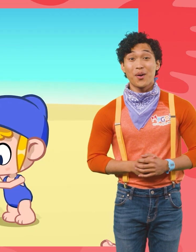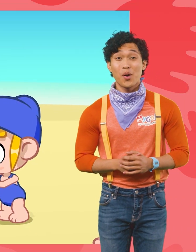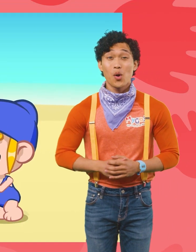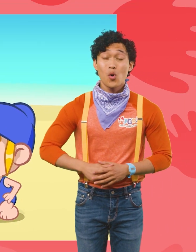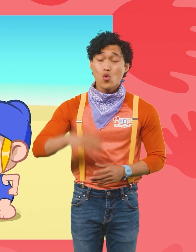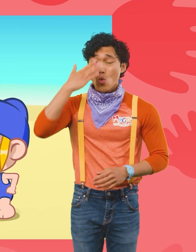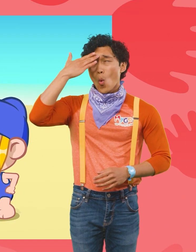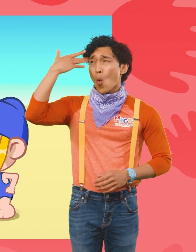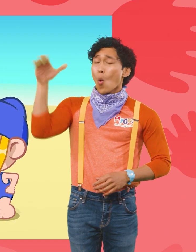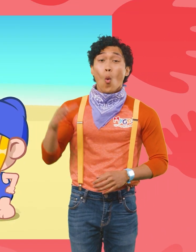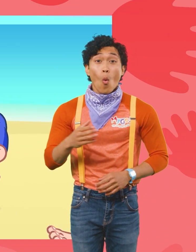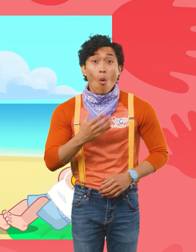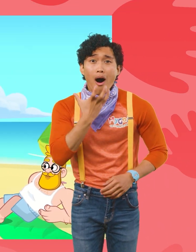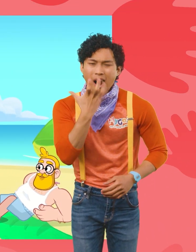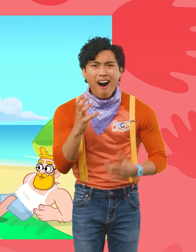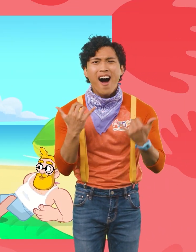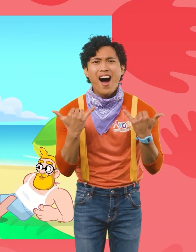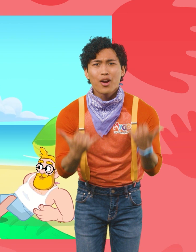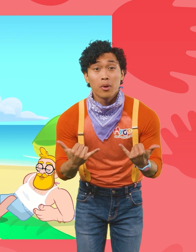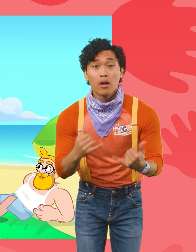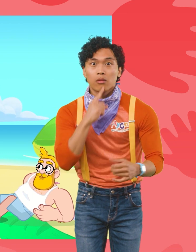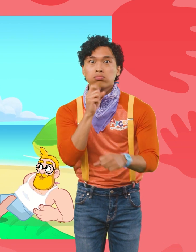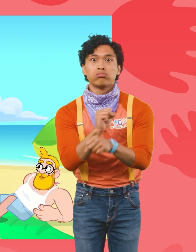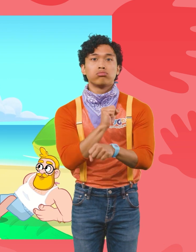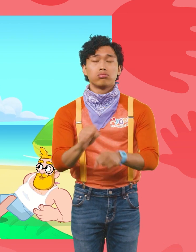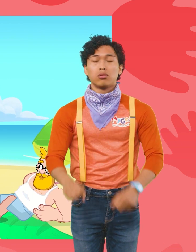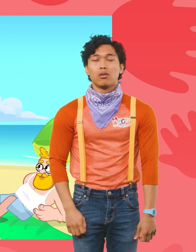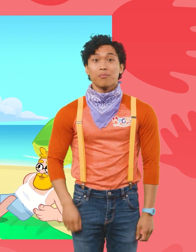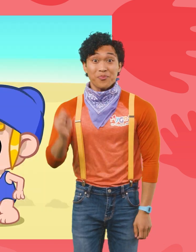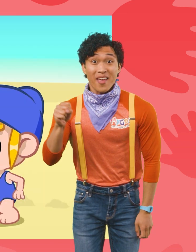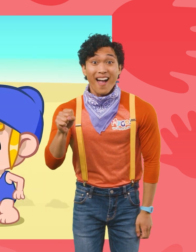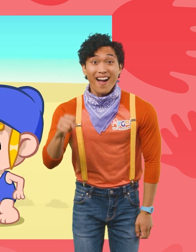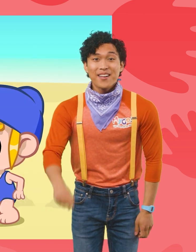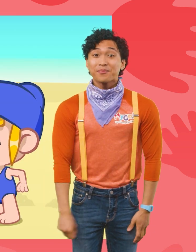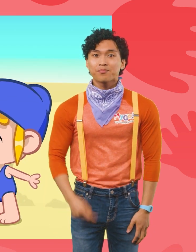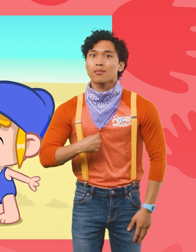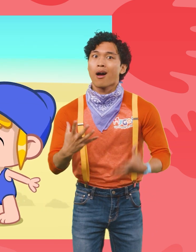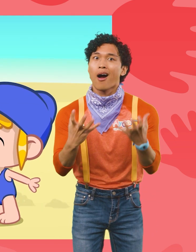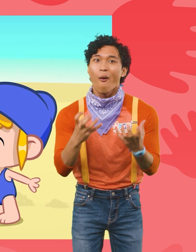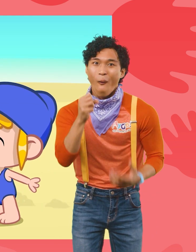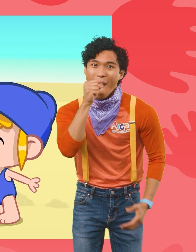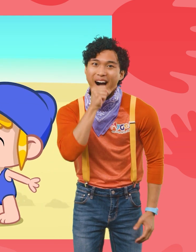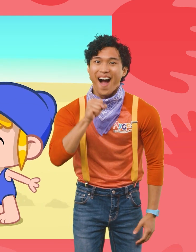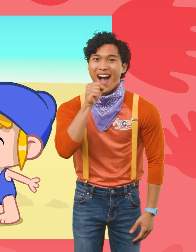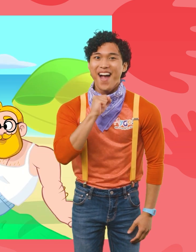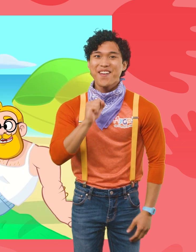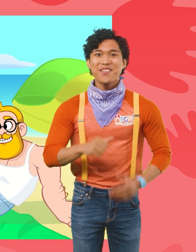Whew! It sure is hot today! Yeah! Morphle won the ice cream! That's